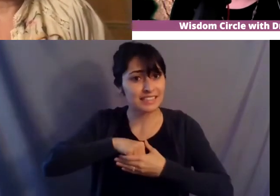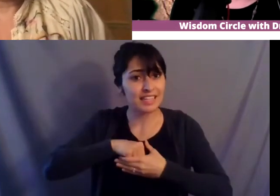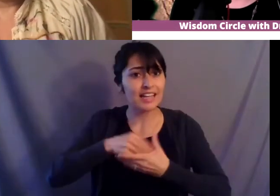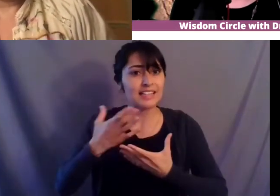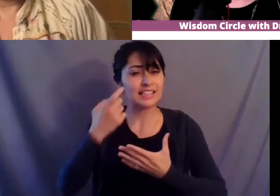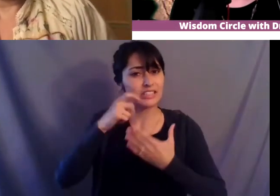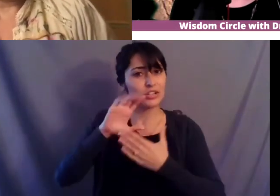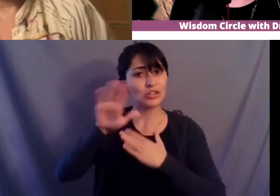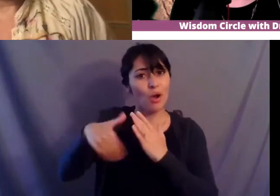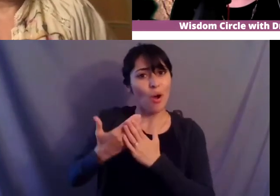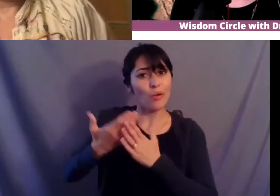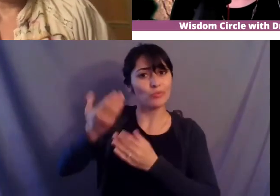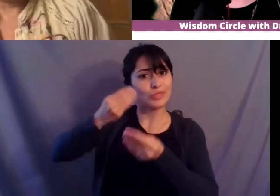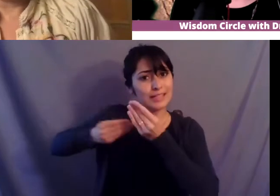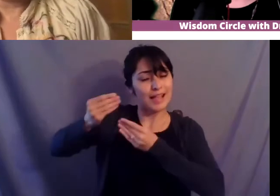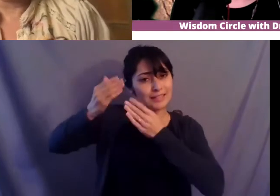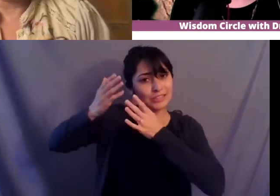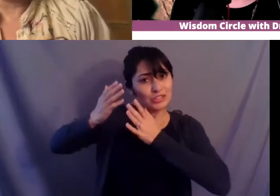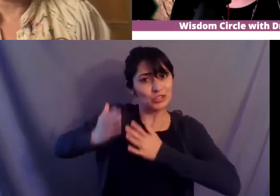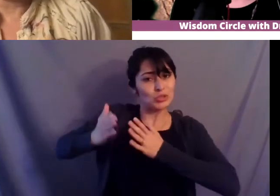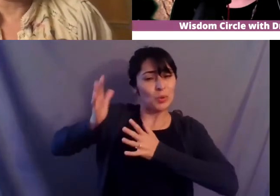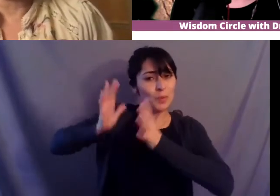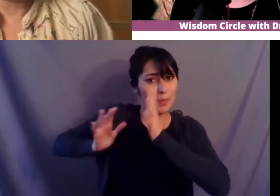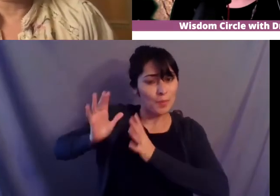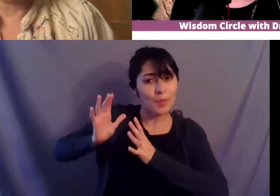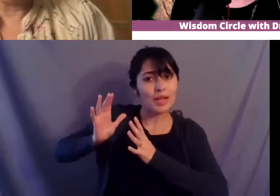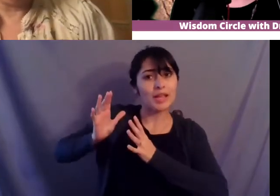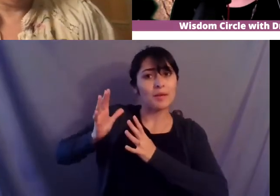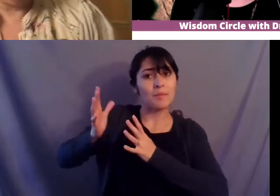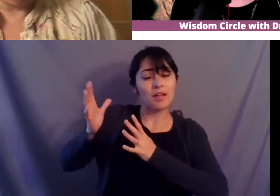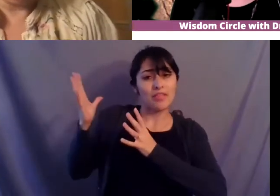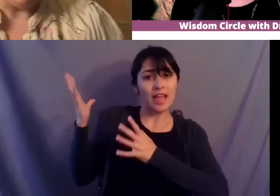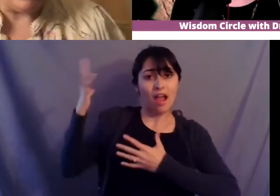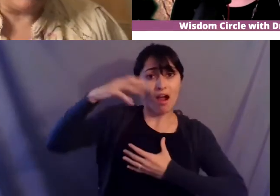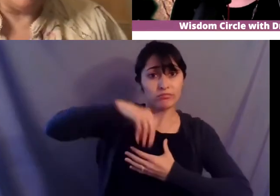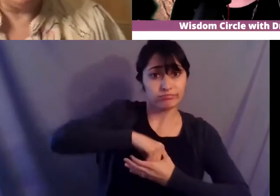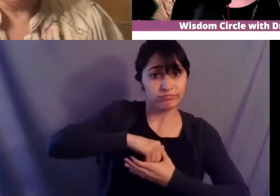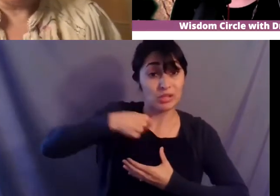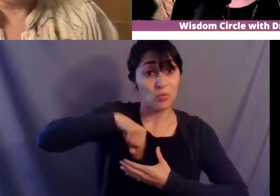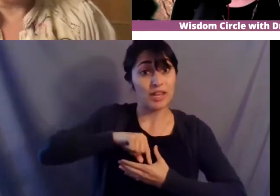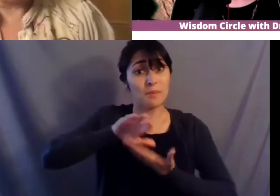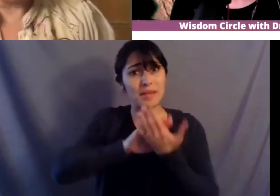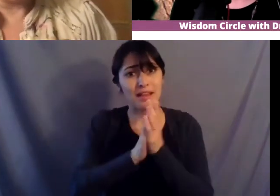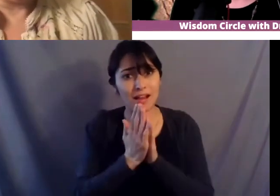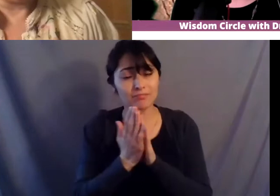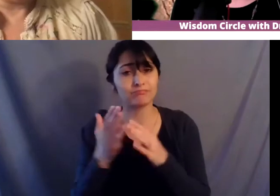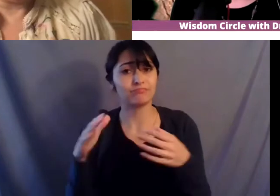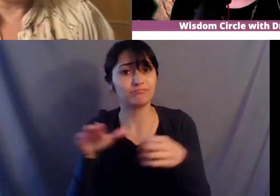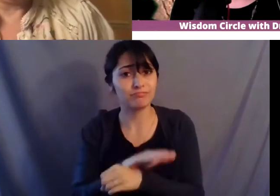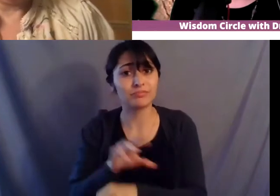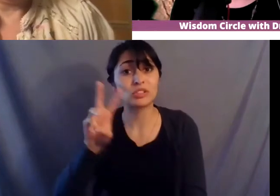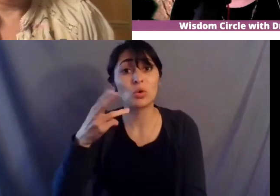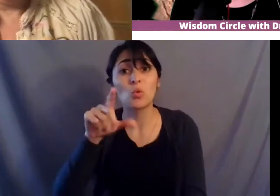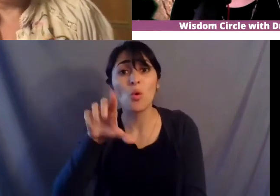and um stories that we have within us we are a whole being you know unto unto